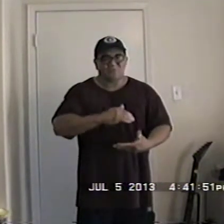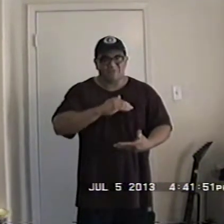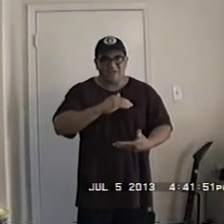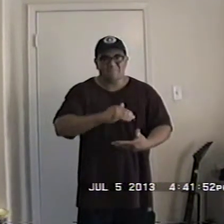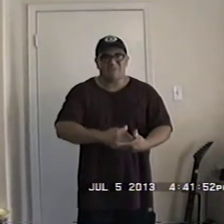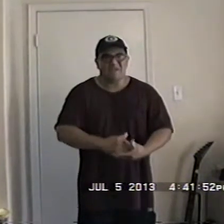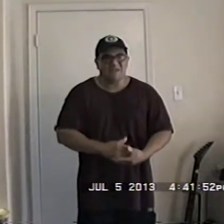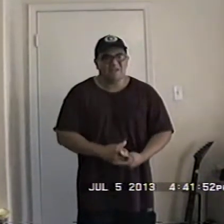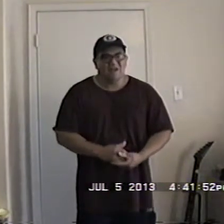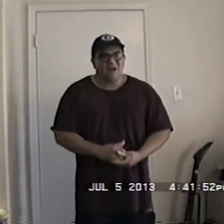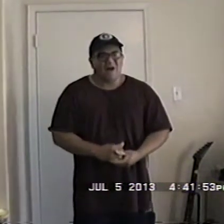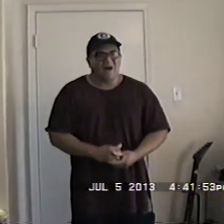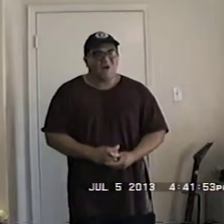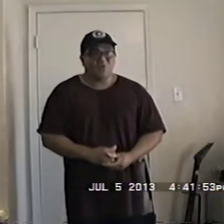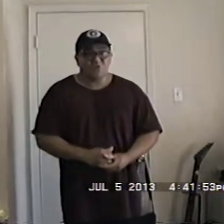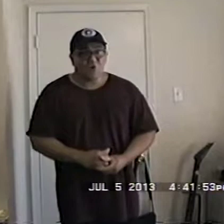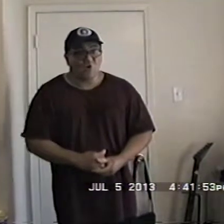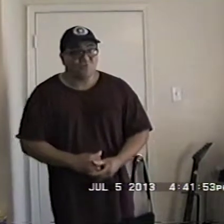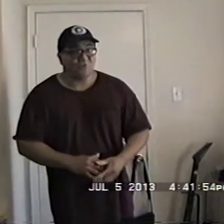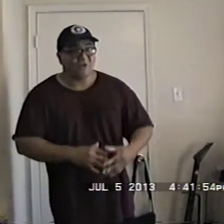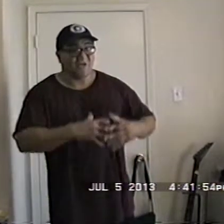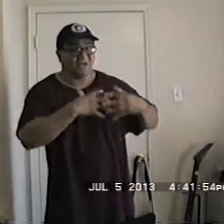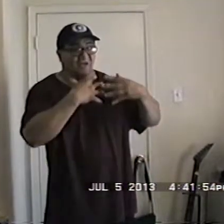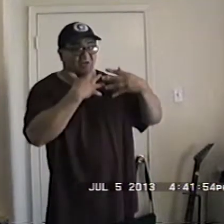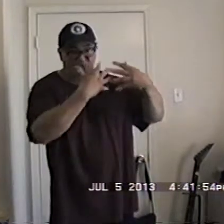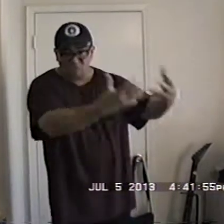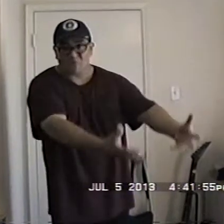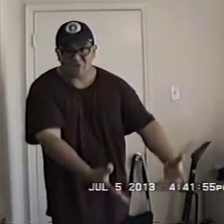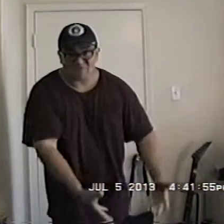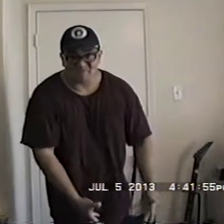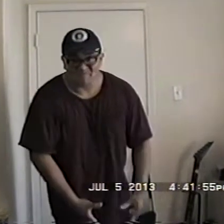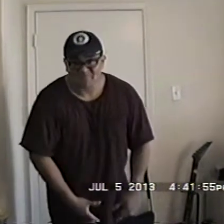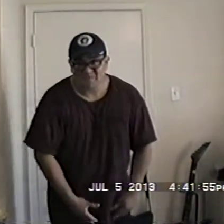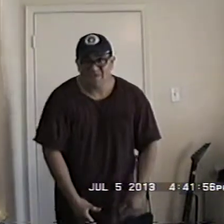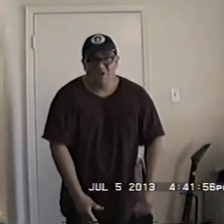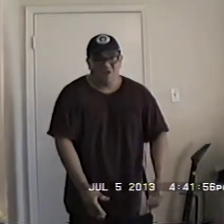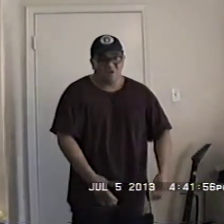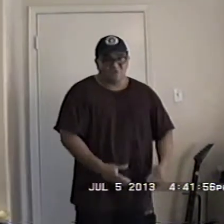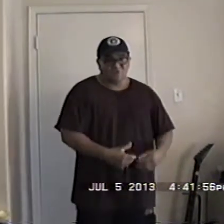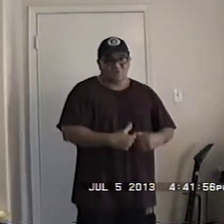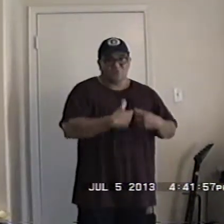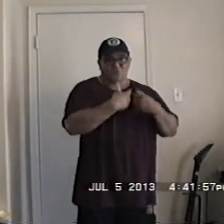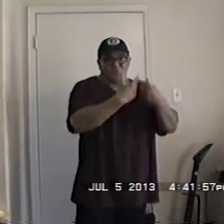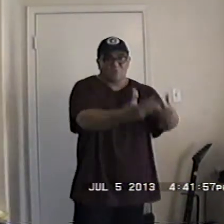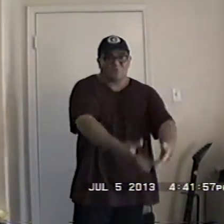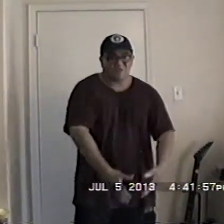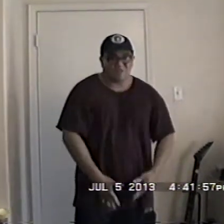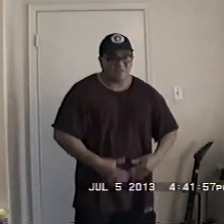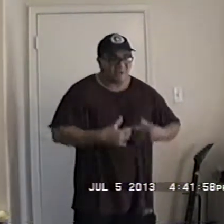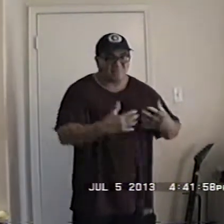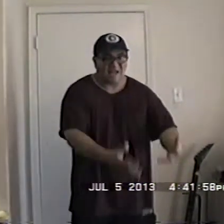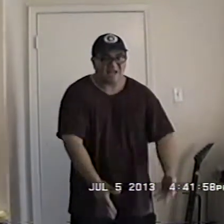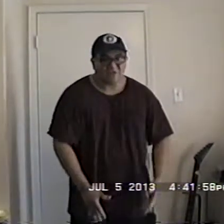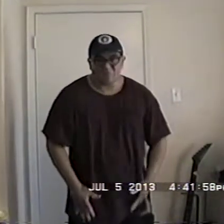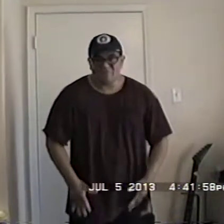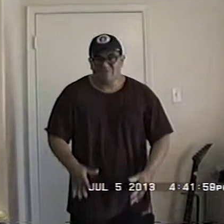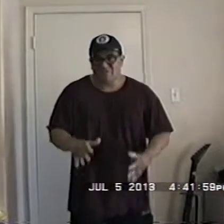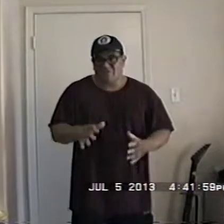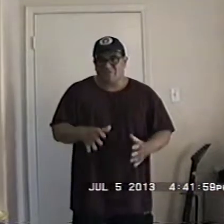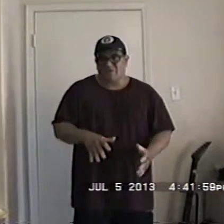through your MBA uh you go to a uh corporation you go to a corporation a bank or if you're getting yours